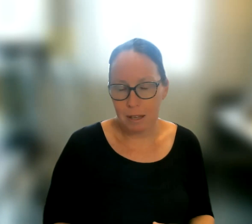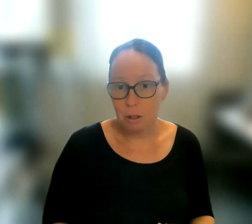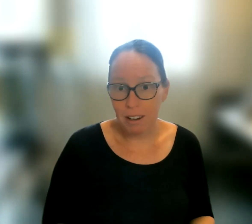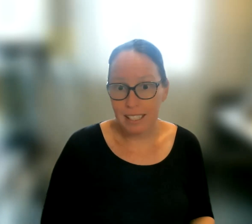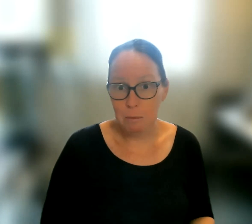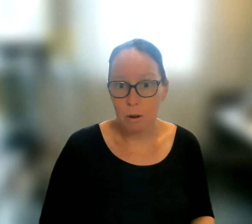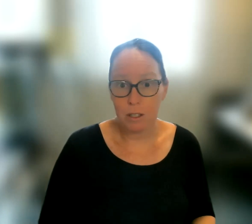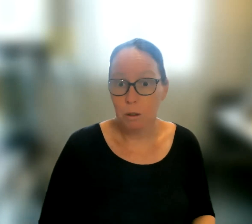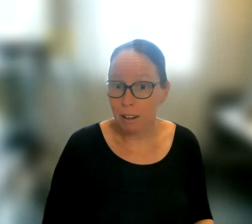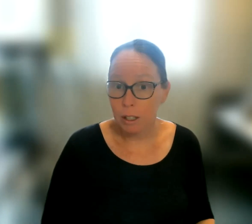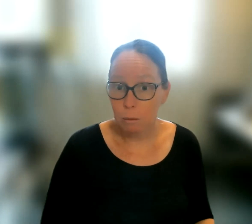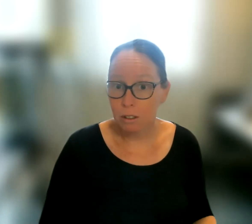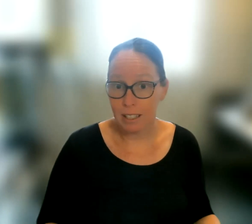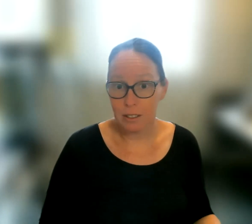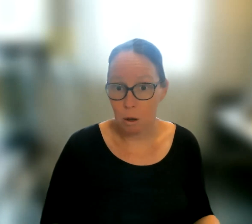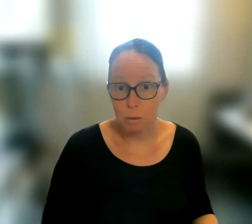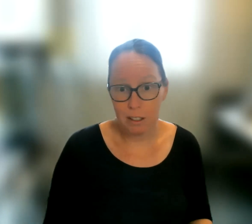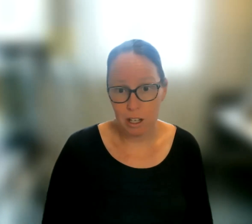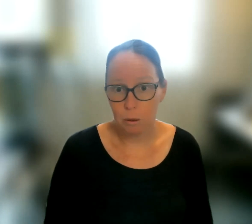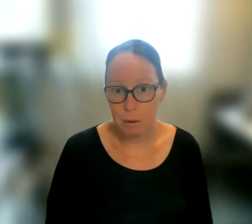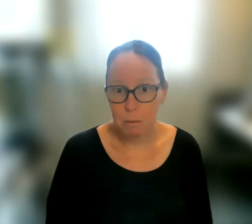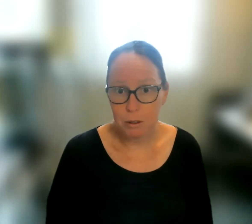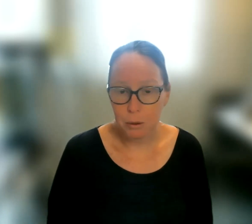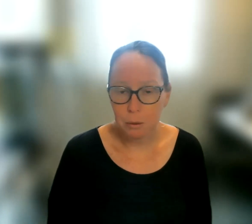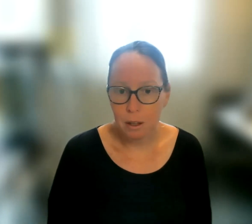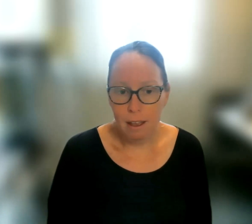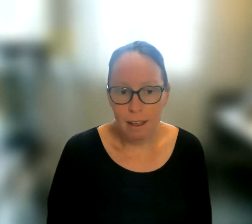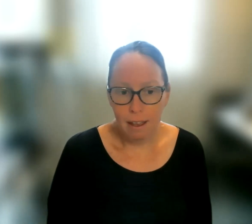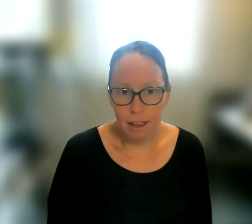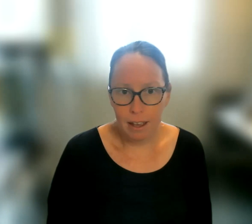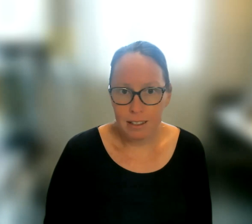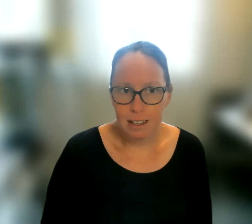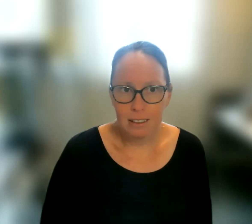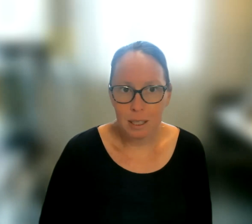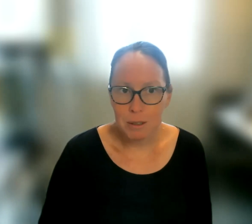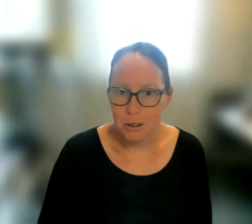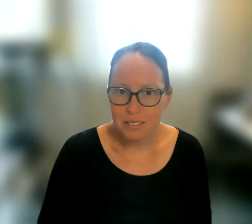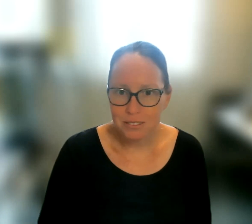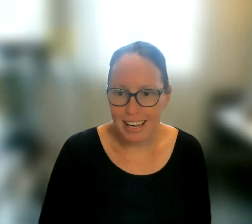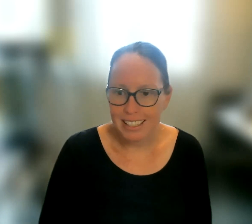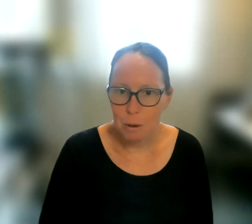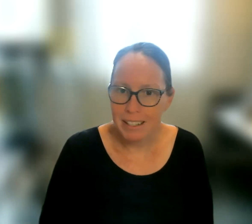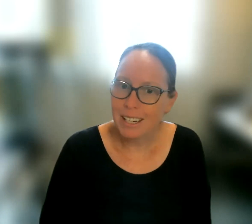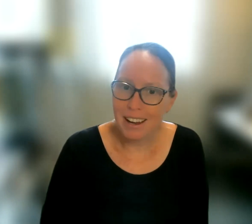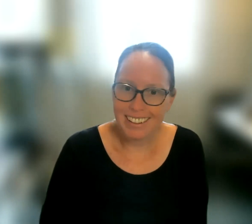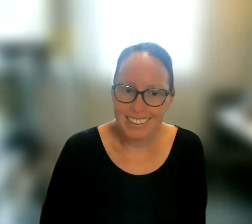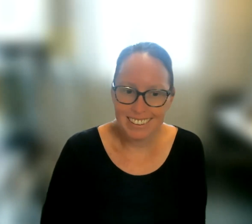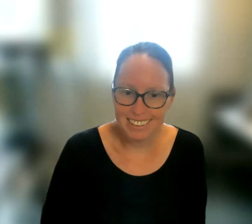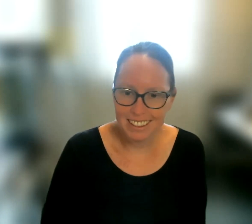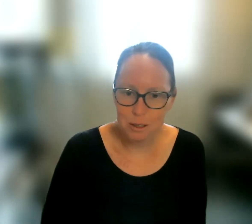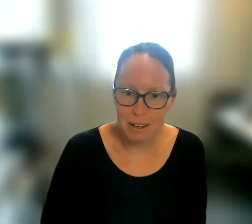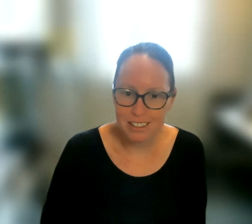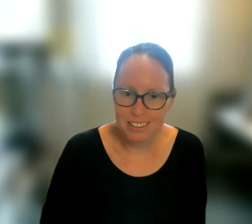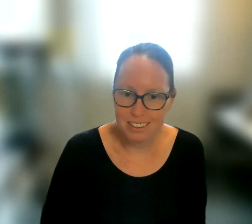Um, if you find any more that you found helpful, let us know. We can share it with people too. And, uh, let me know if I can help in any way.